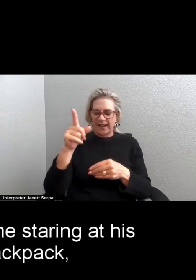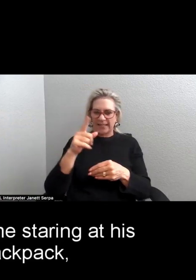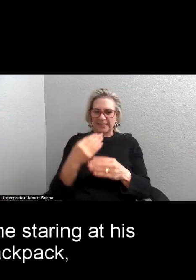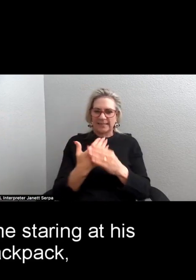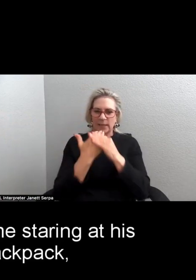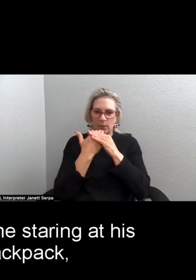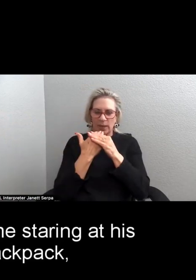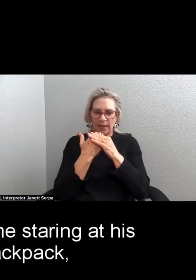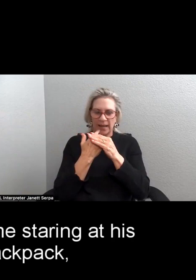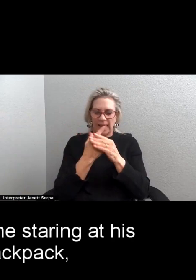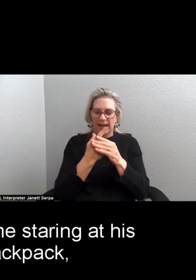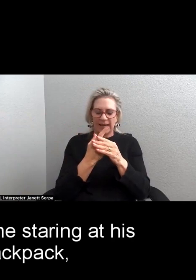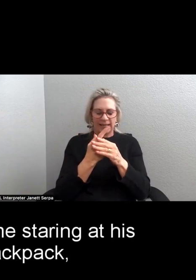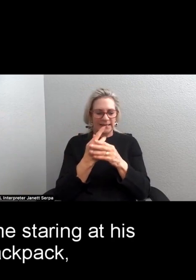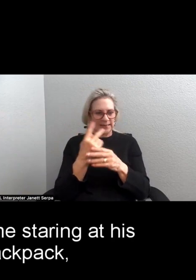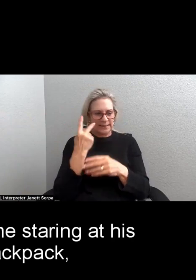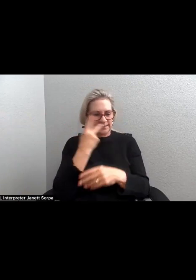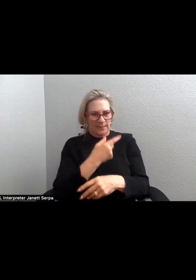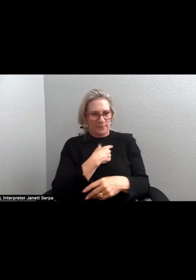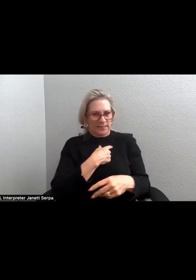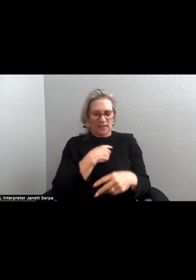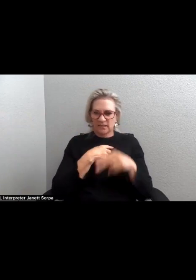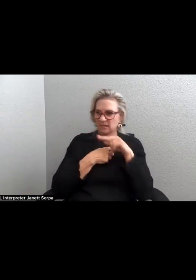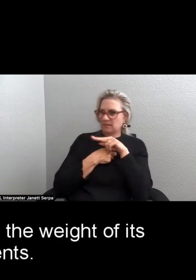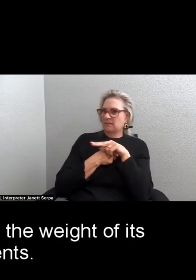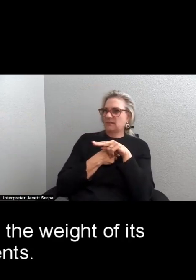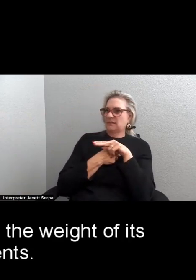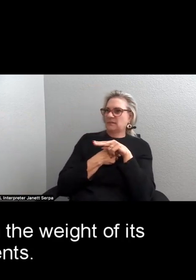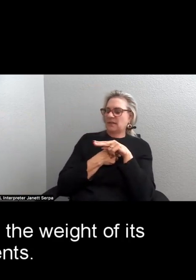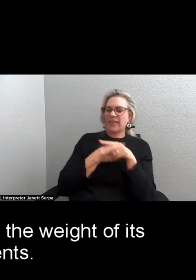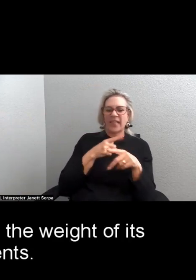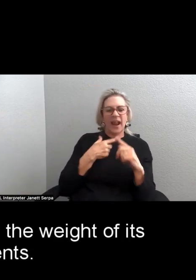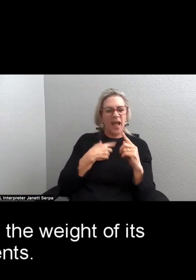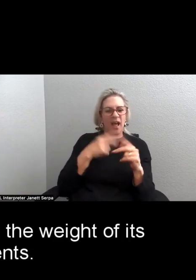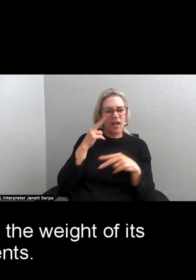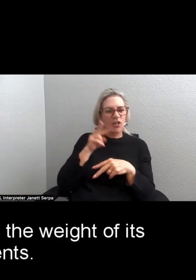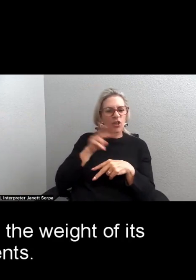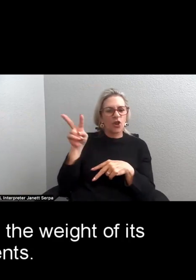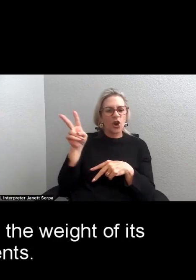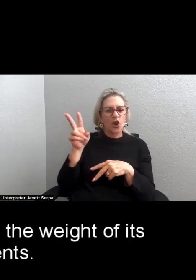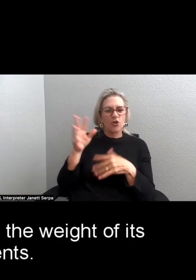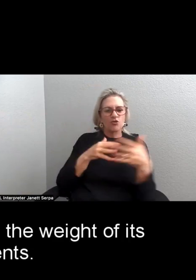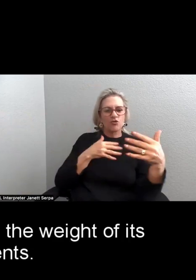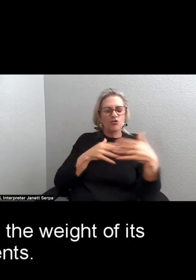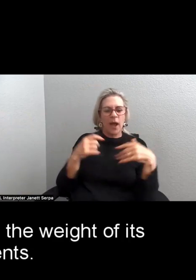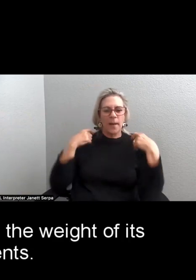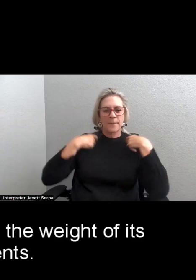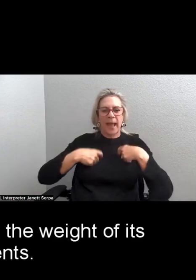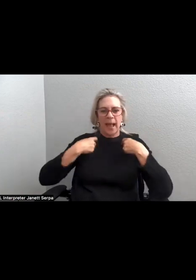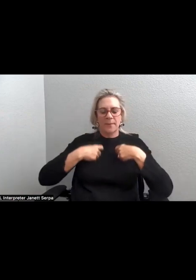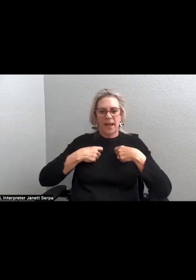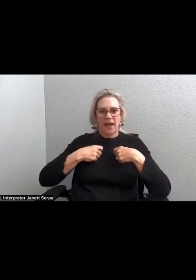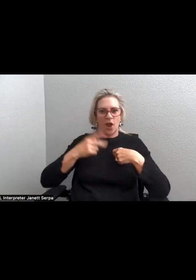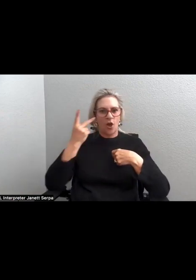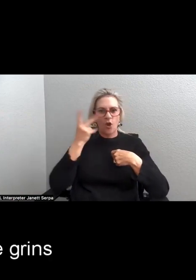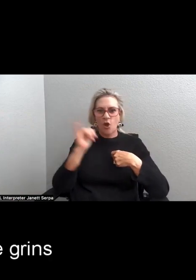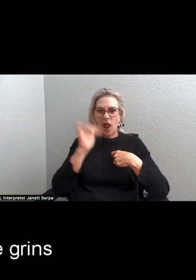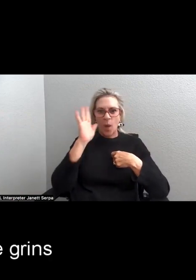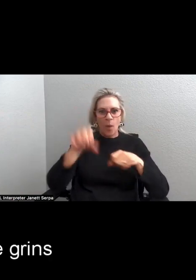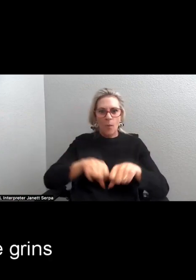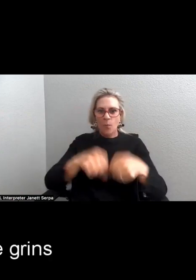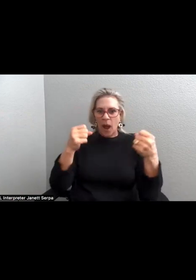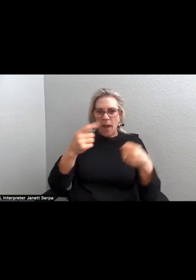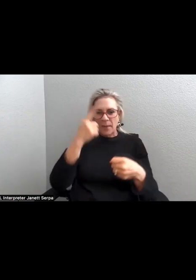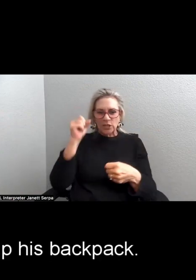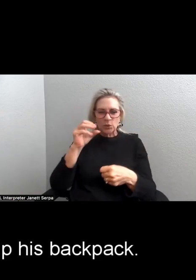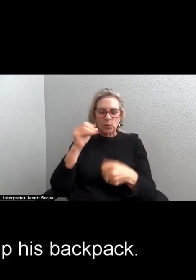me staring at his frayed backpack, ready to snap with the weight of its contents, that he